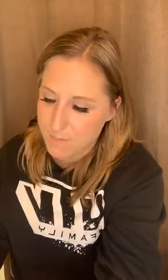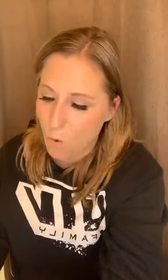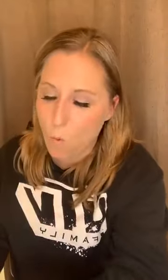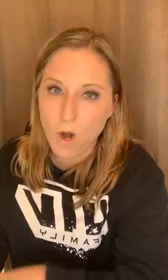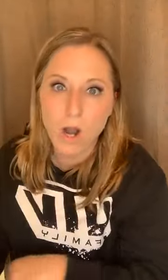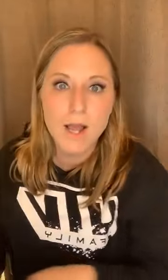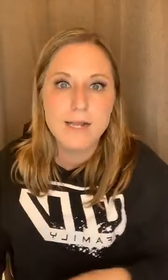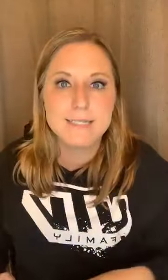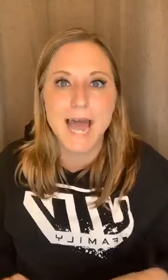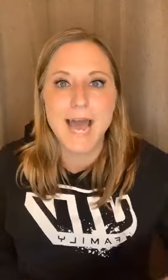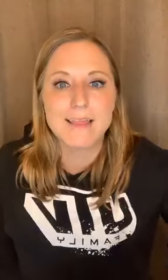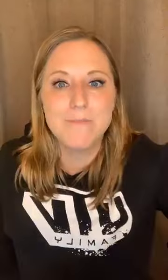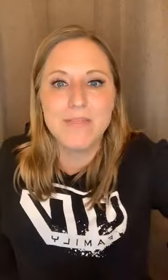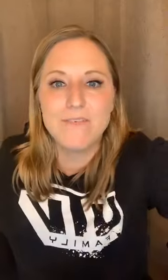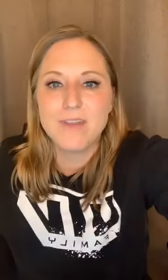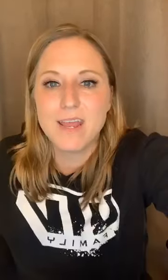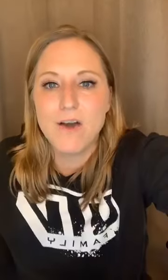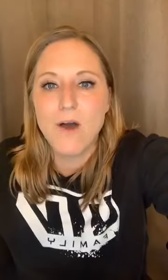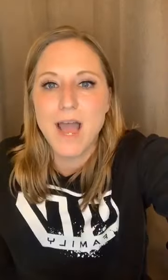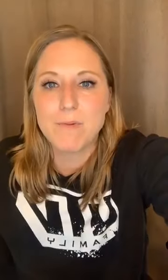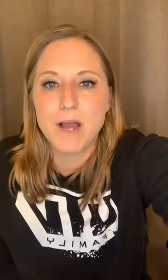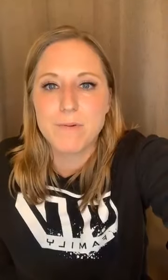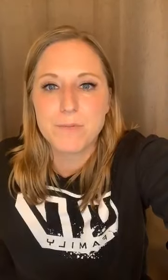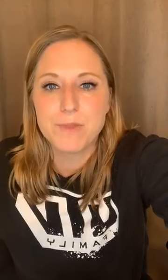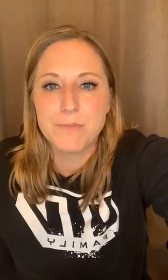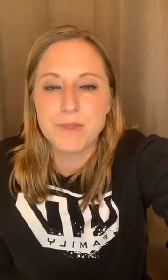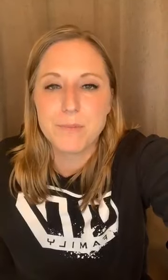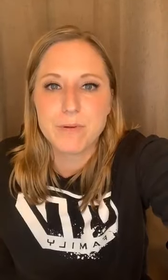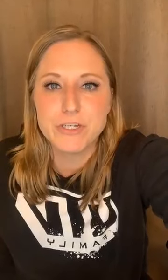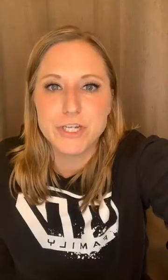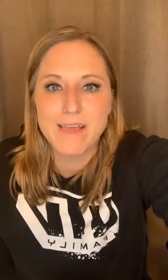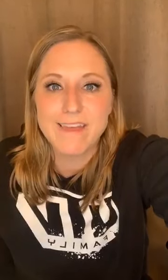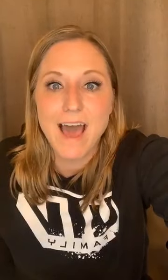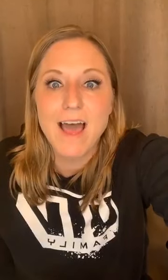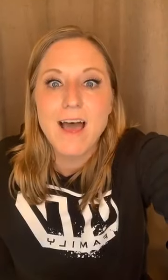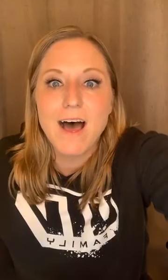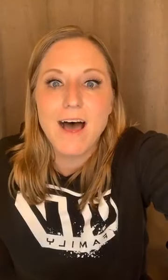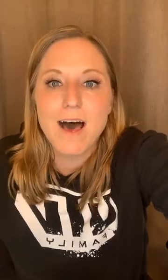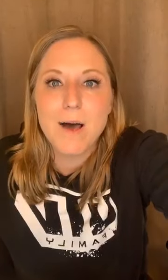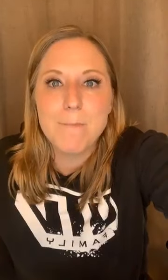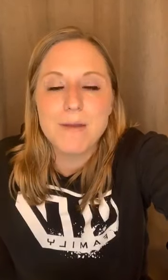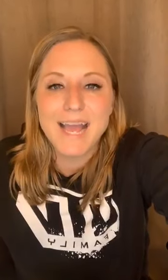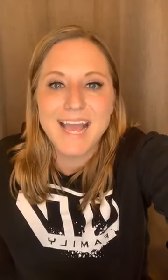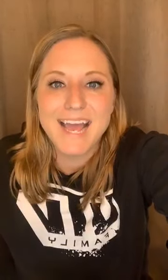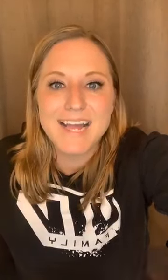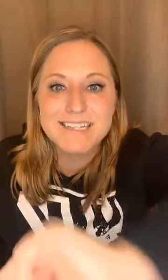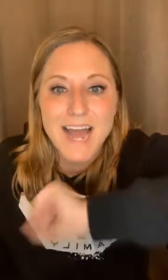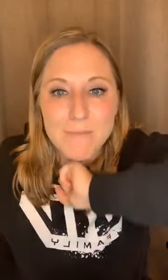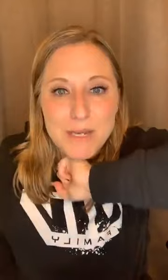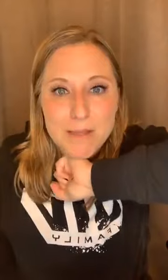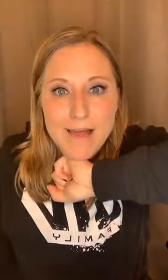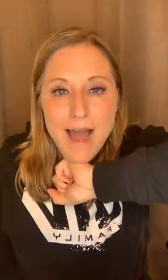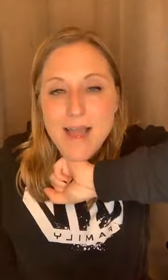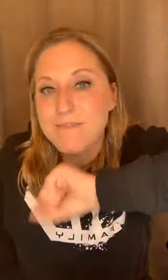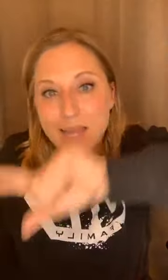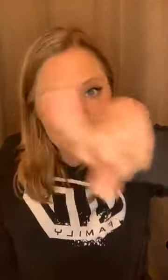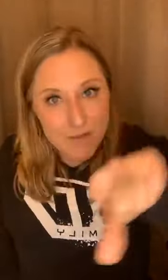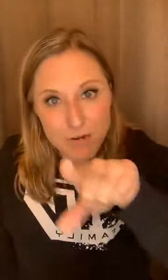or tag them in the video? I would, I would really, really appreciate that. Um, and I'm going to be live in my free